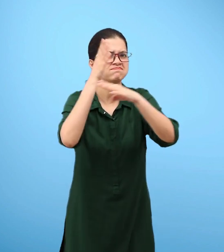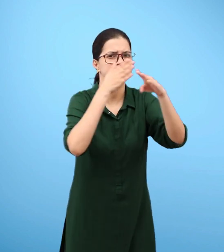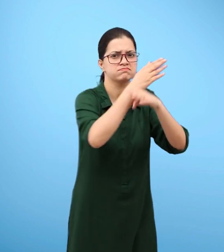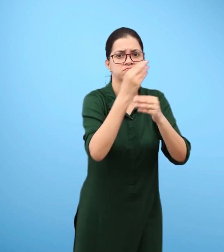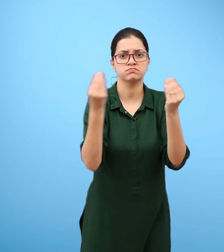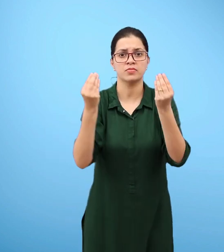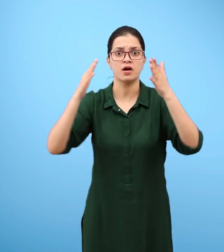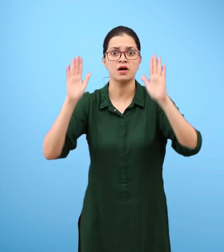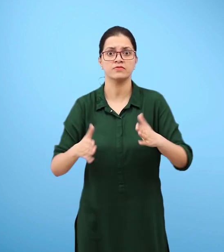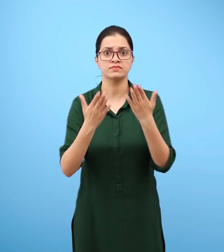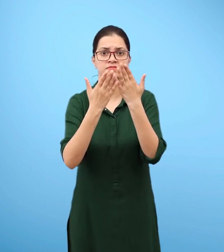pollute our surroundings.